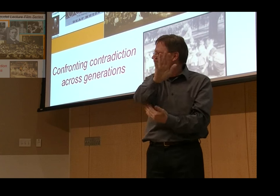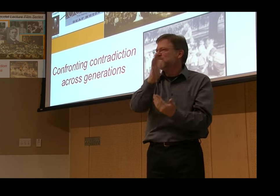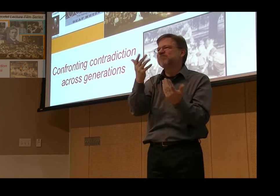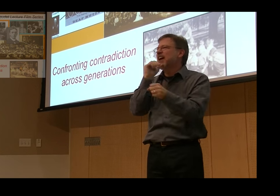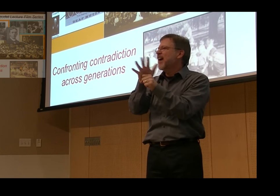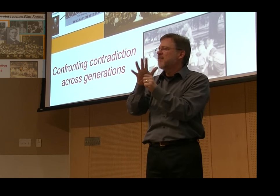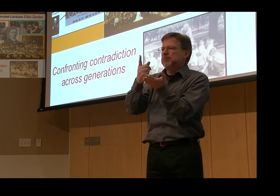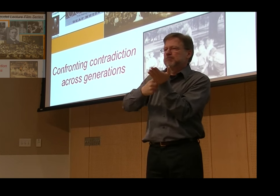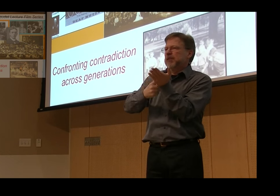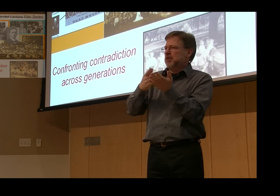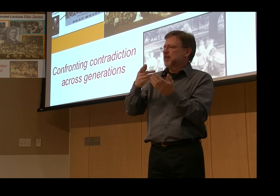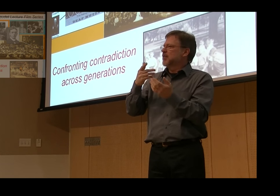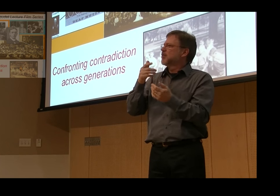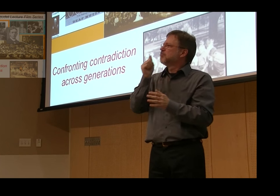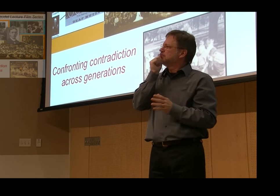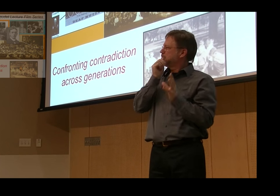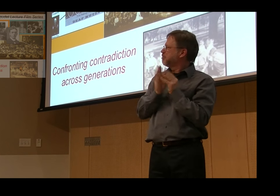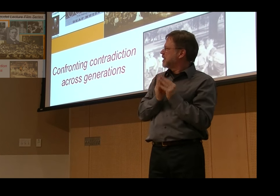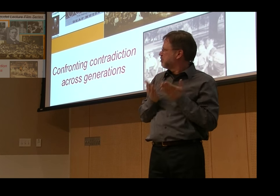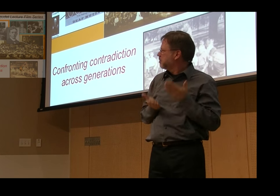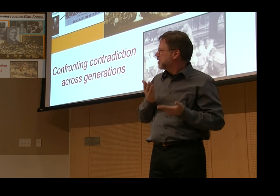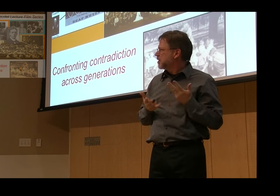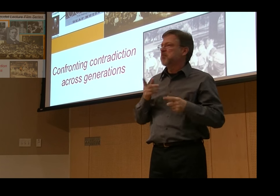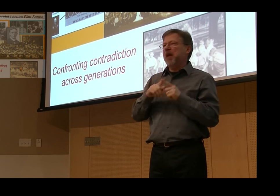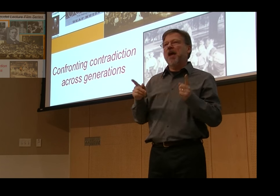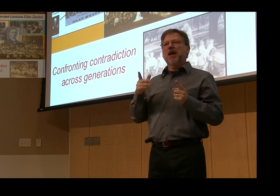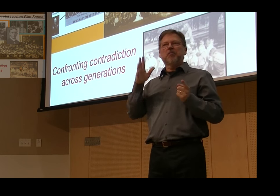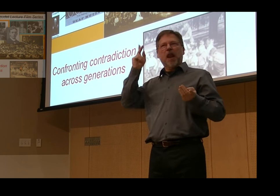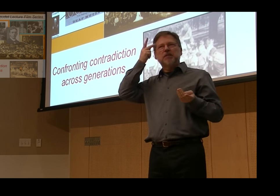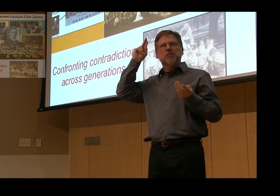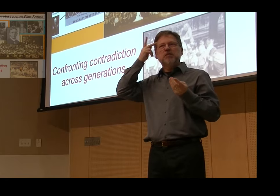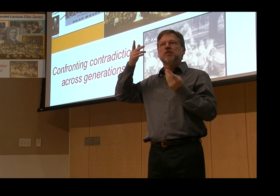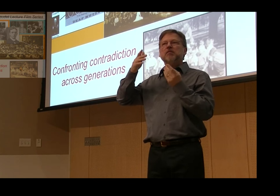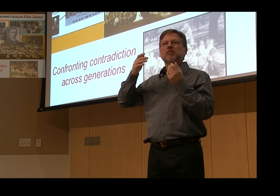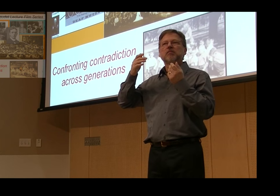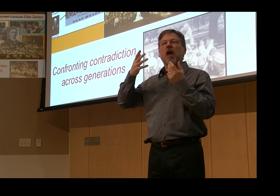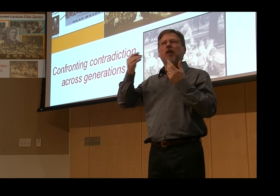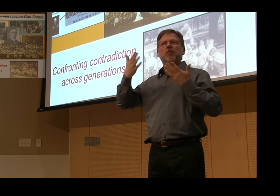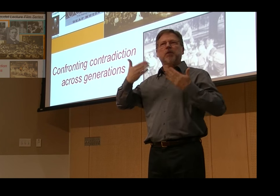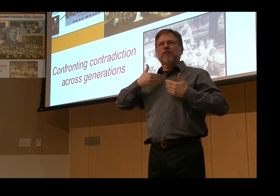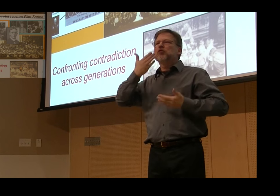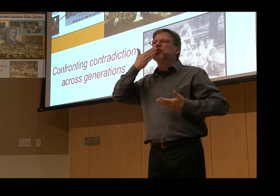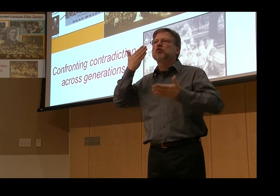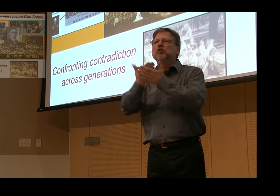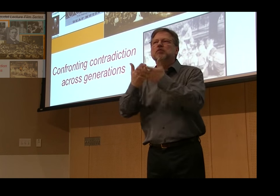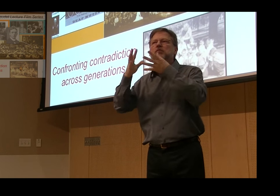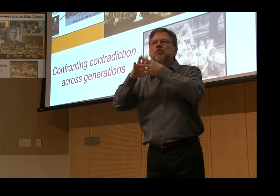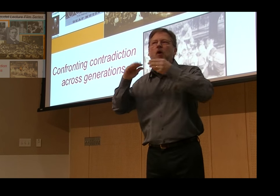conventions, I wanted to capture what the rationale was. Much of it was